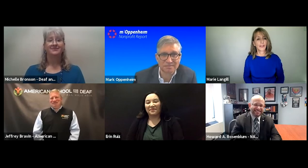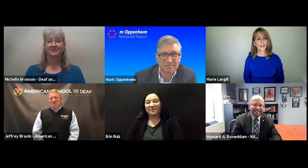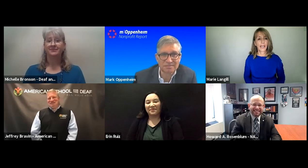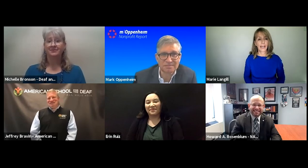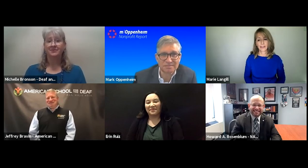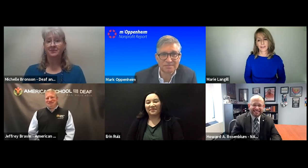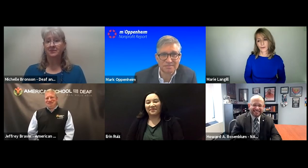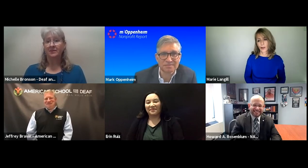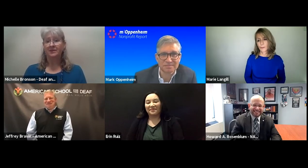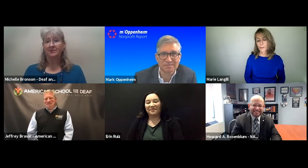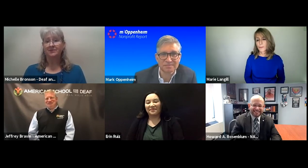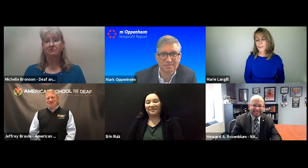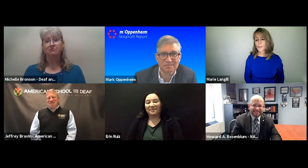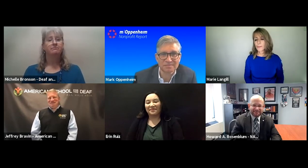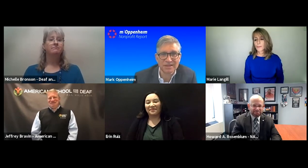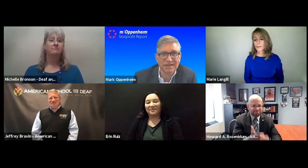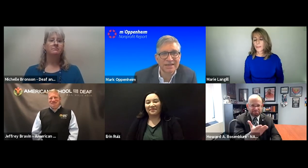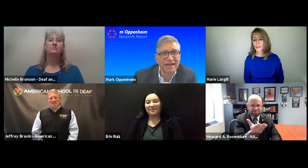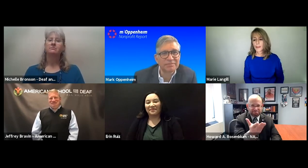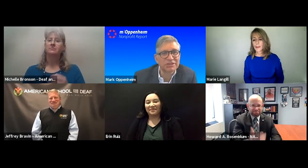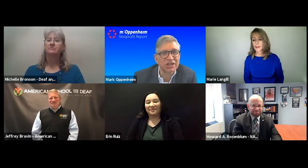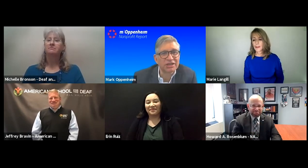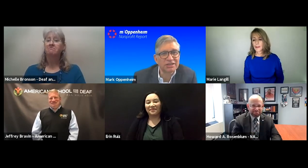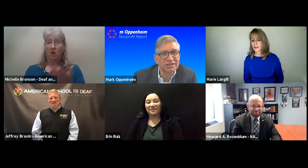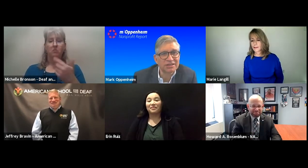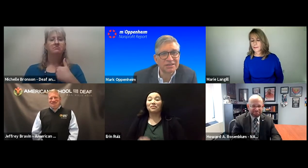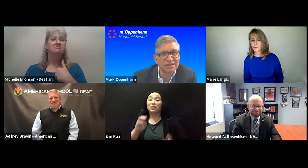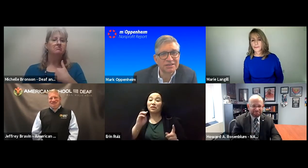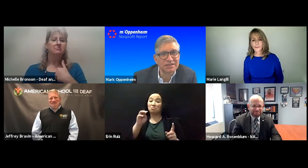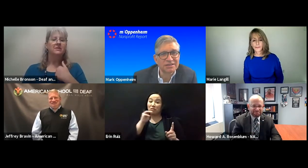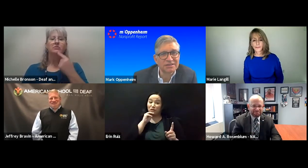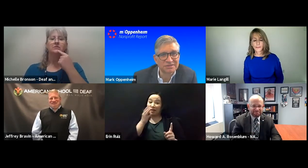communication and access for all. And Michelle?